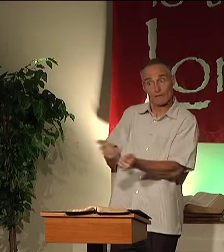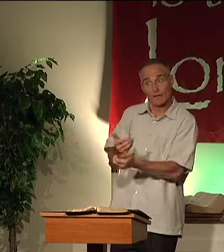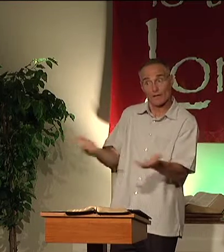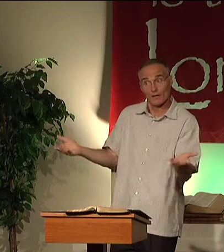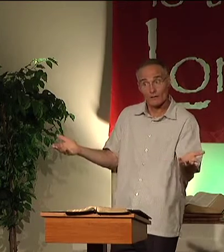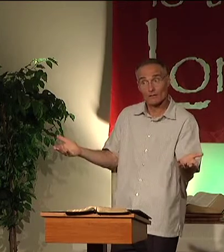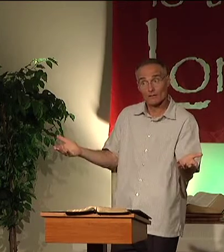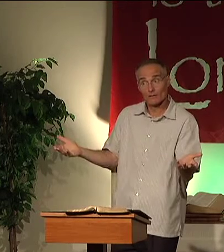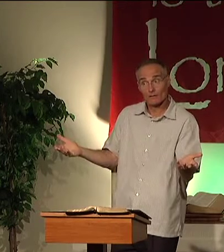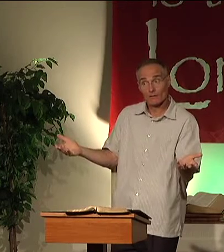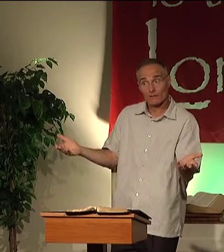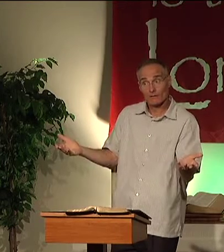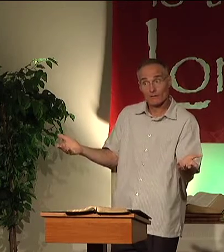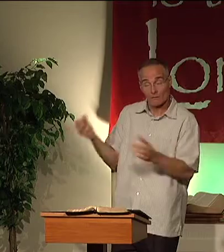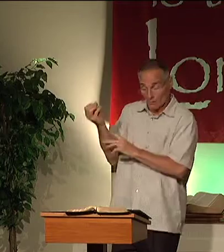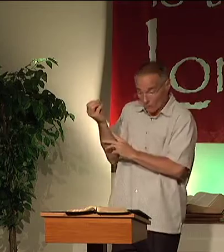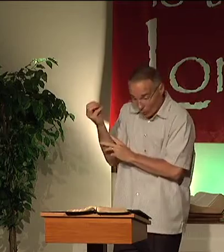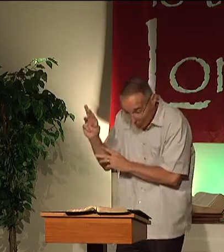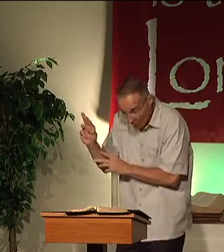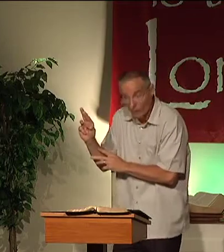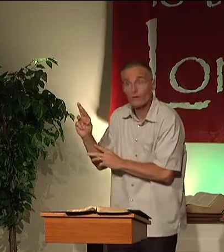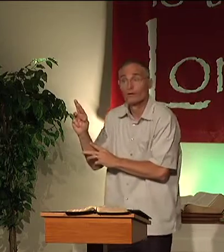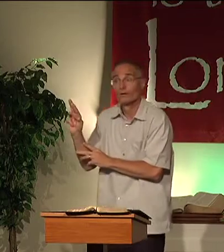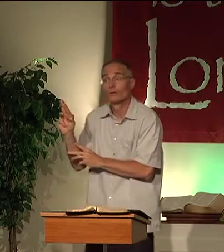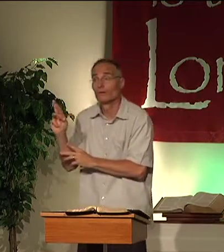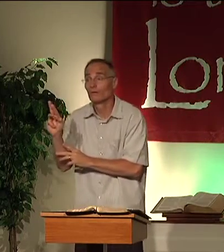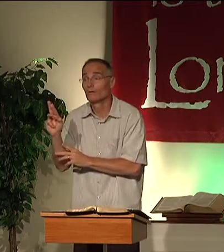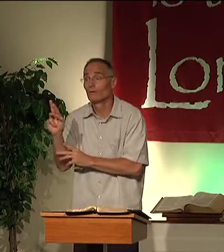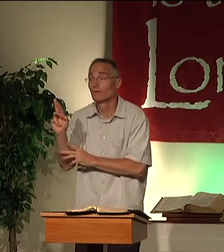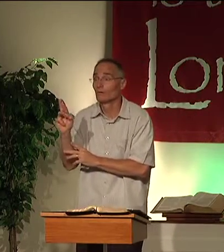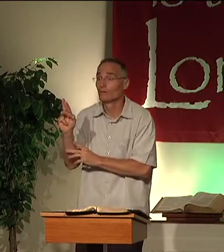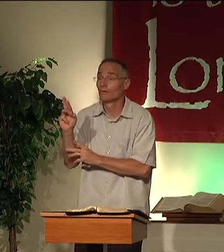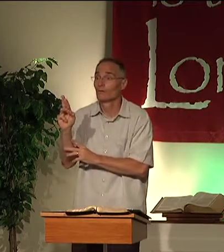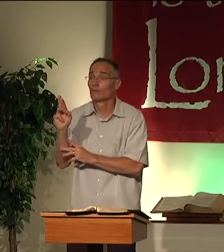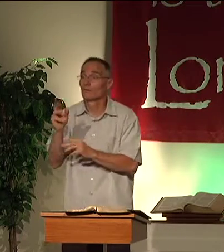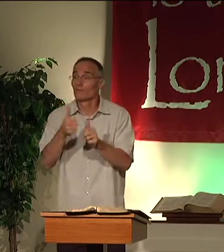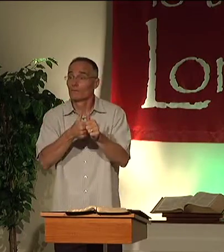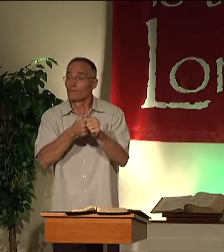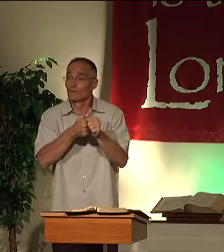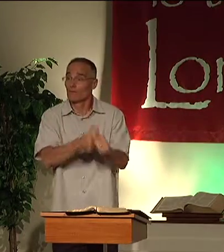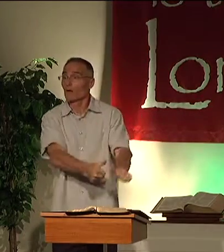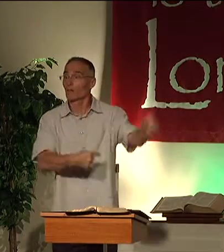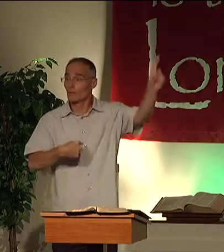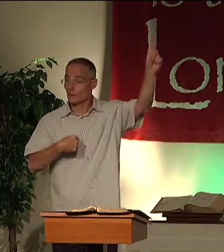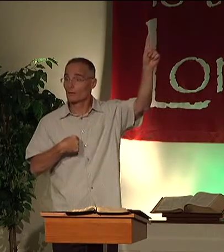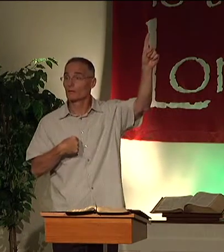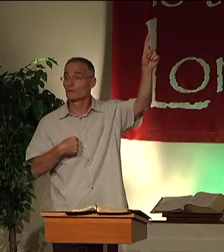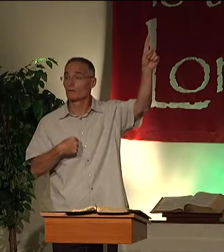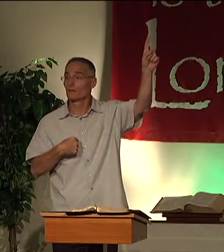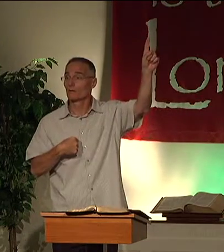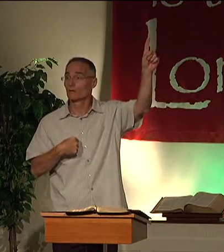you will eventually lose everything, or follow me,